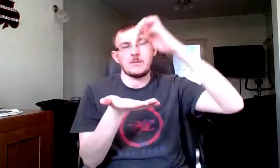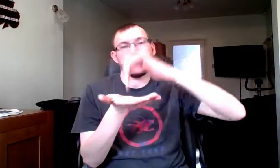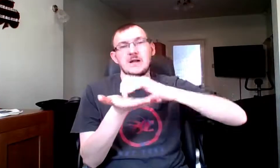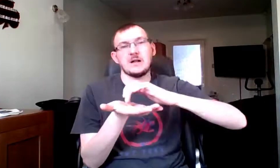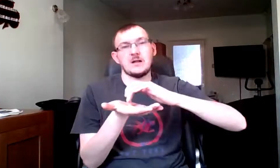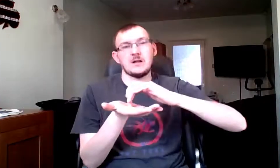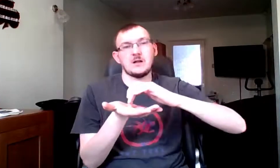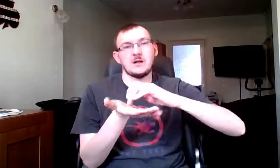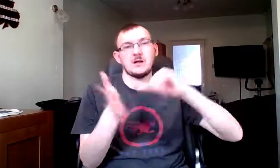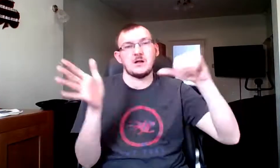middle